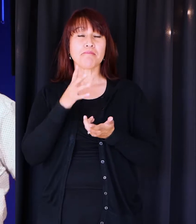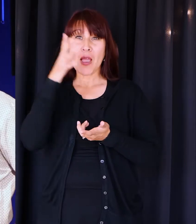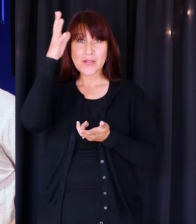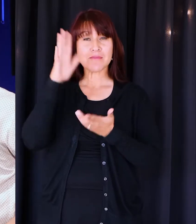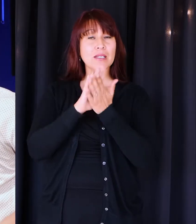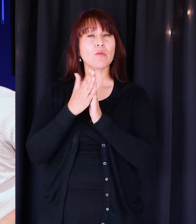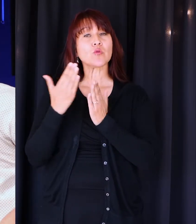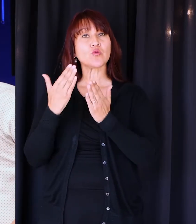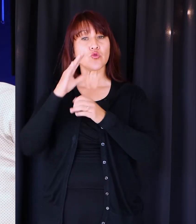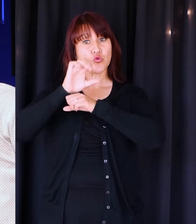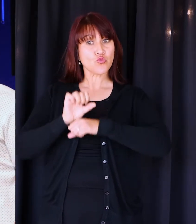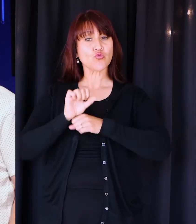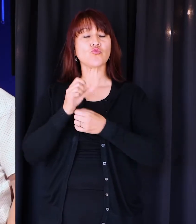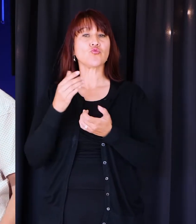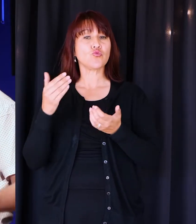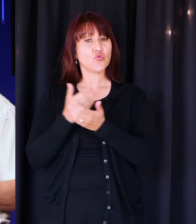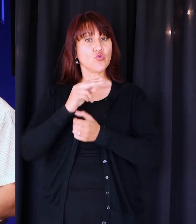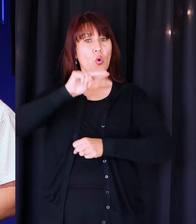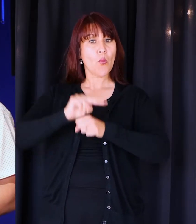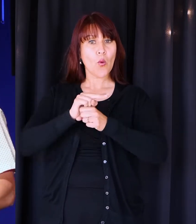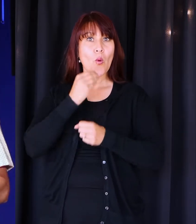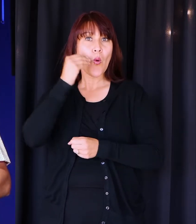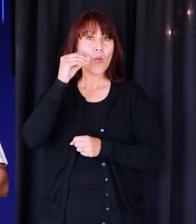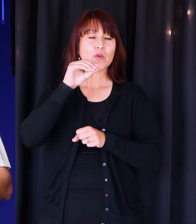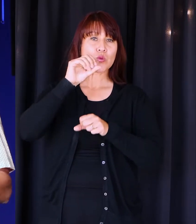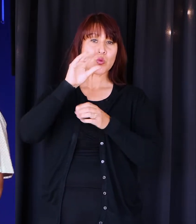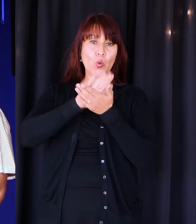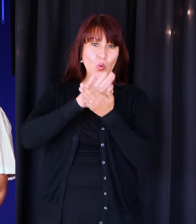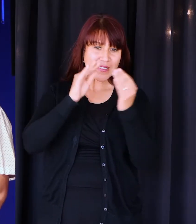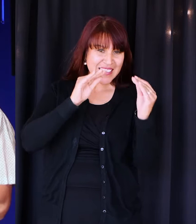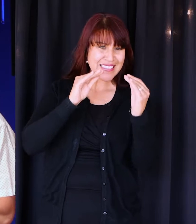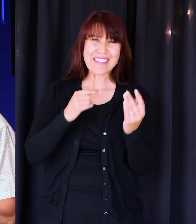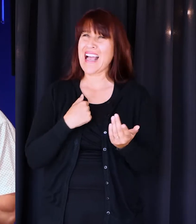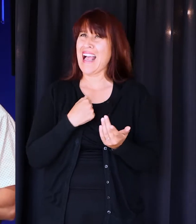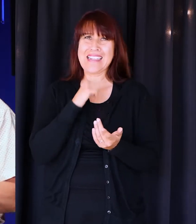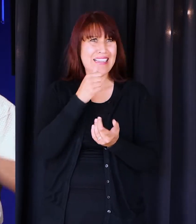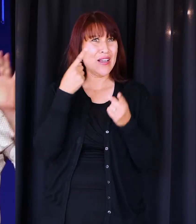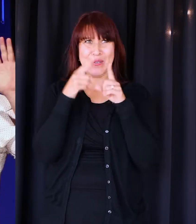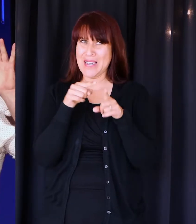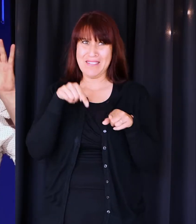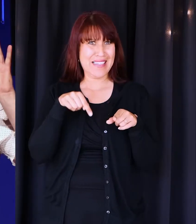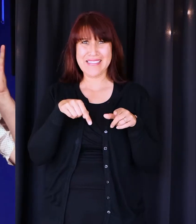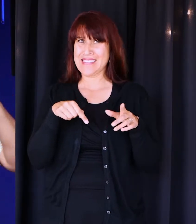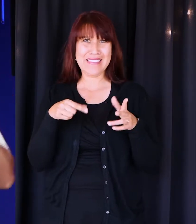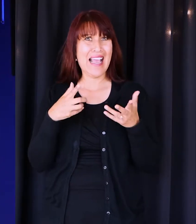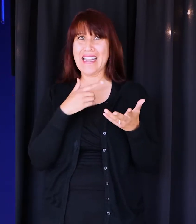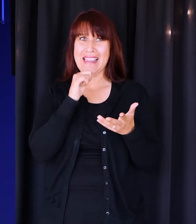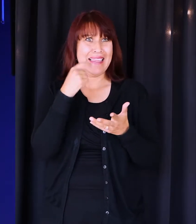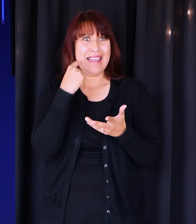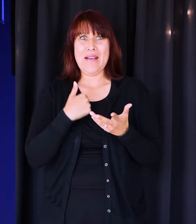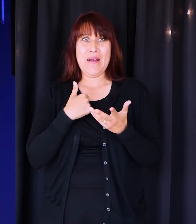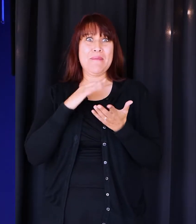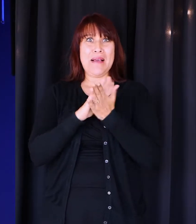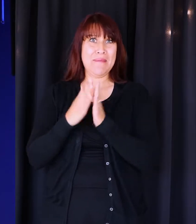adjusted to the new normal of homeschool. Parents are saying, I didn't sign up for this. I didn't know I was going to be a teacher